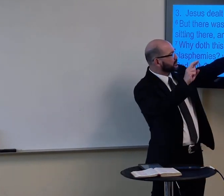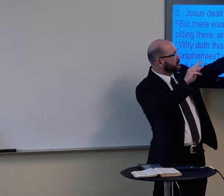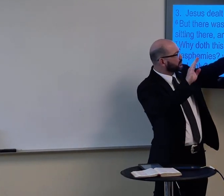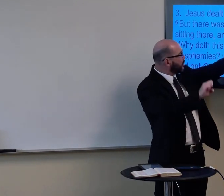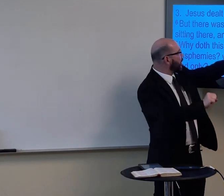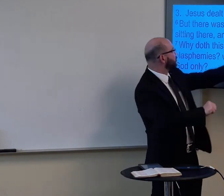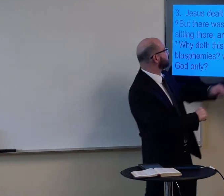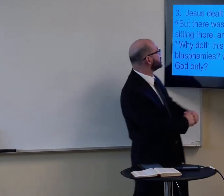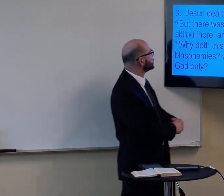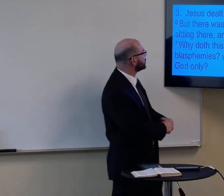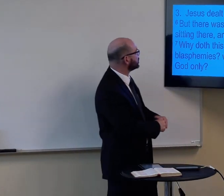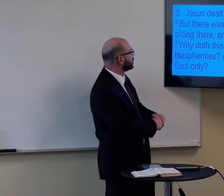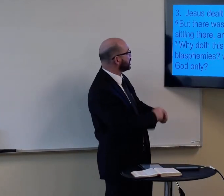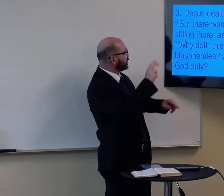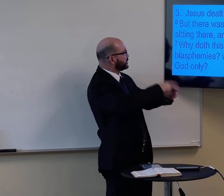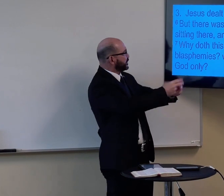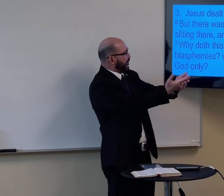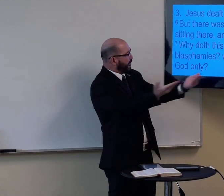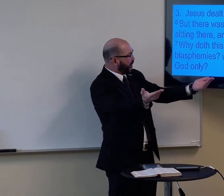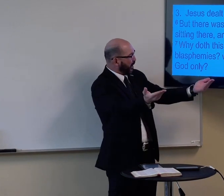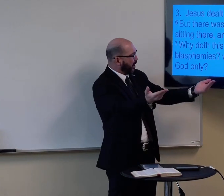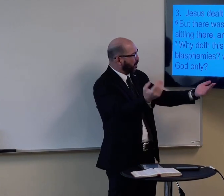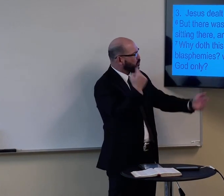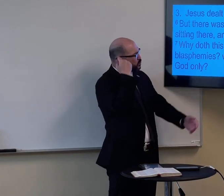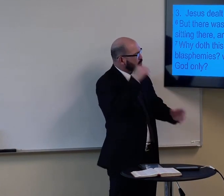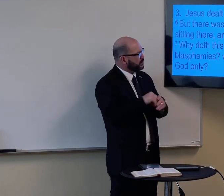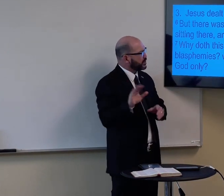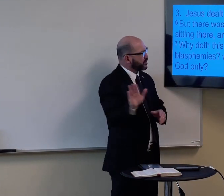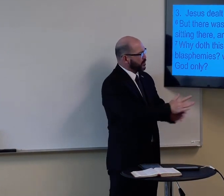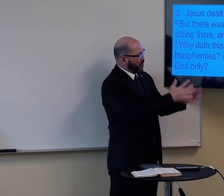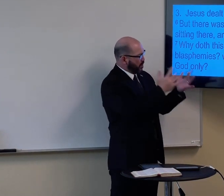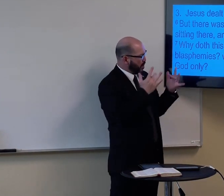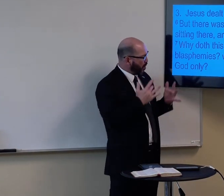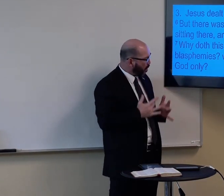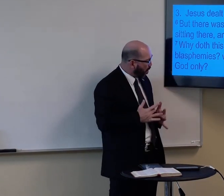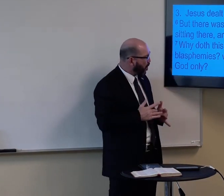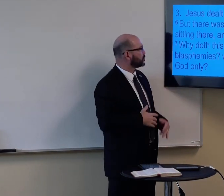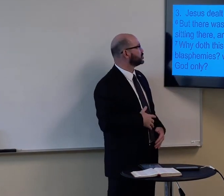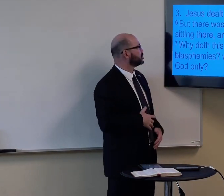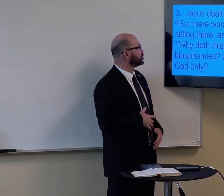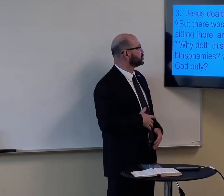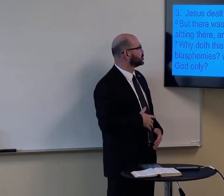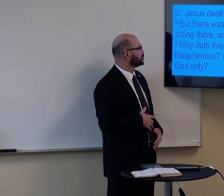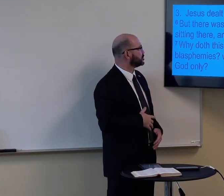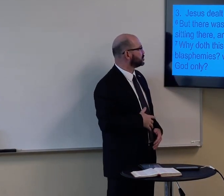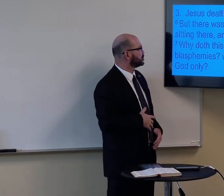But there were certain of the scribes sitting there and reasoning in their heart.